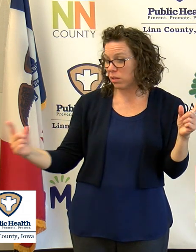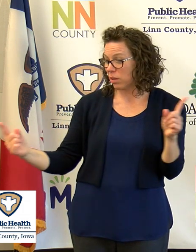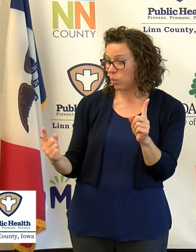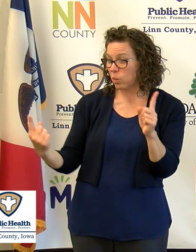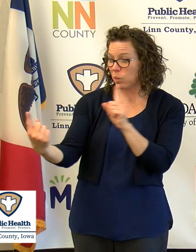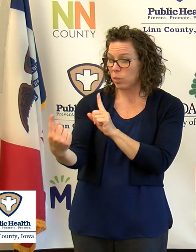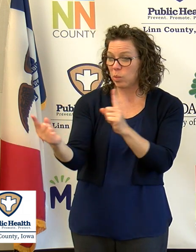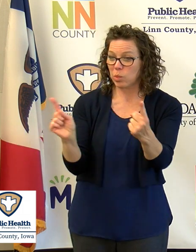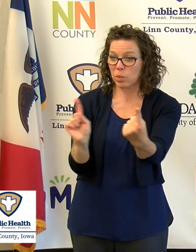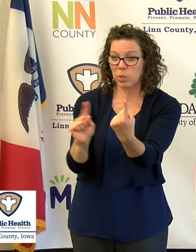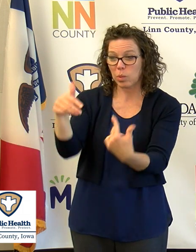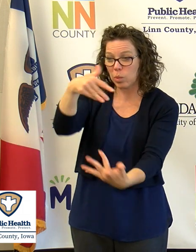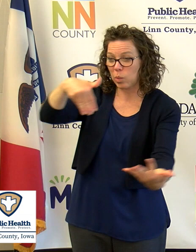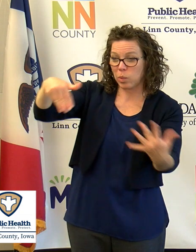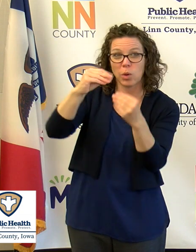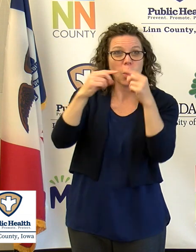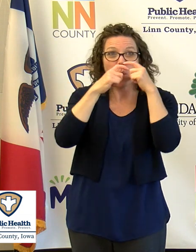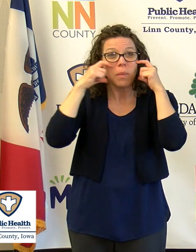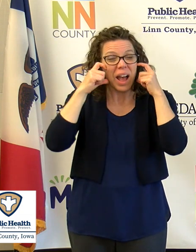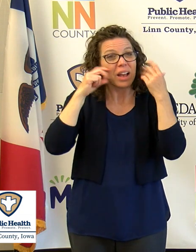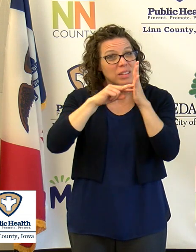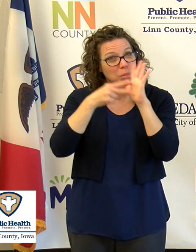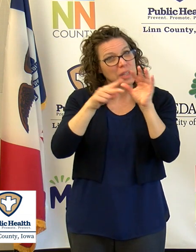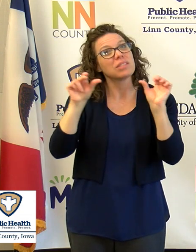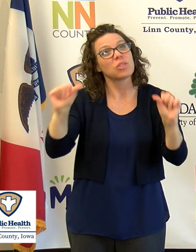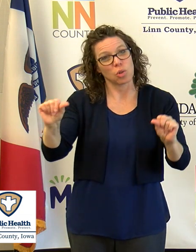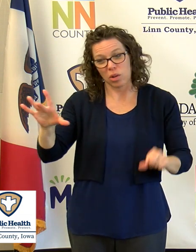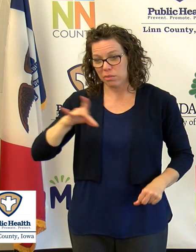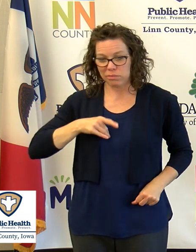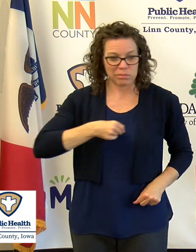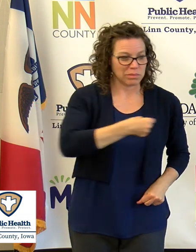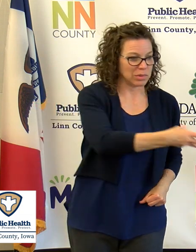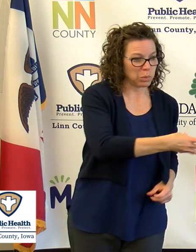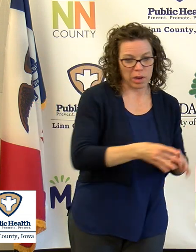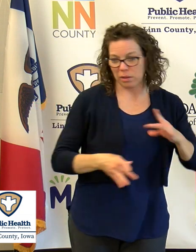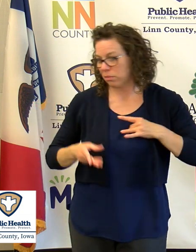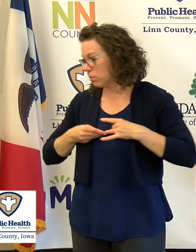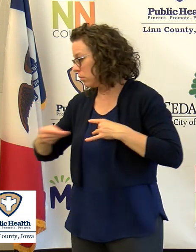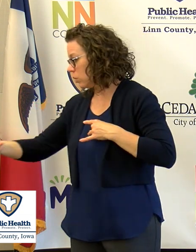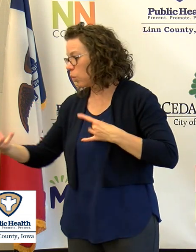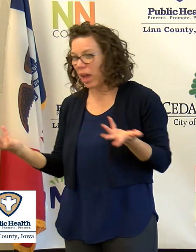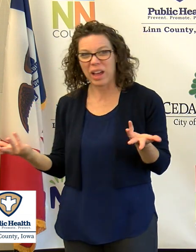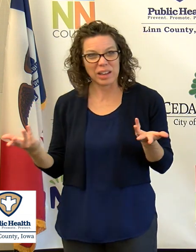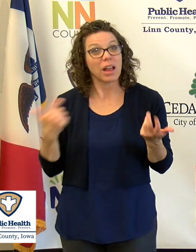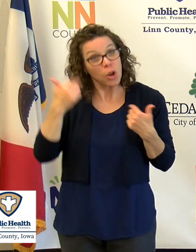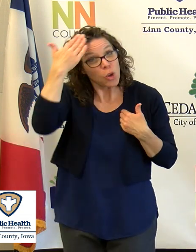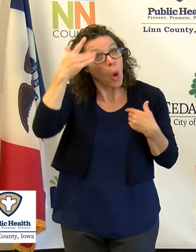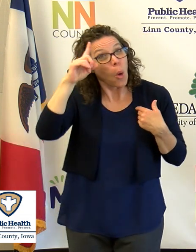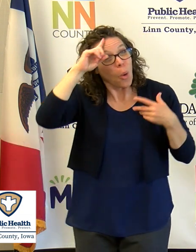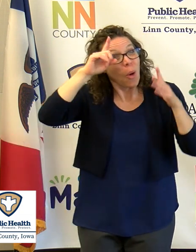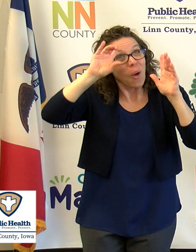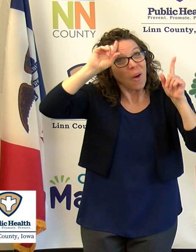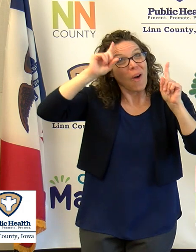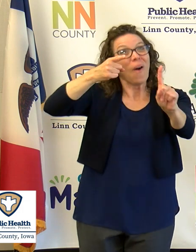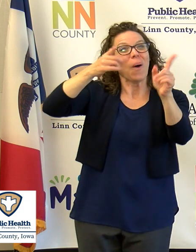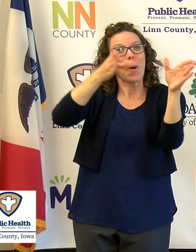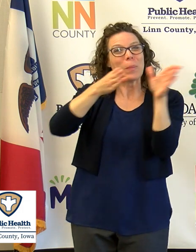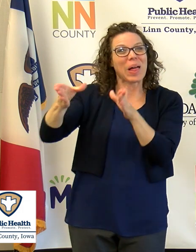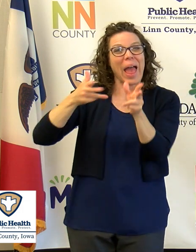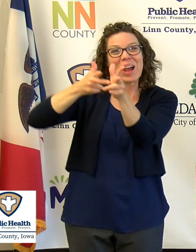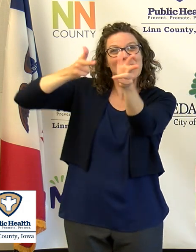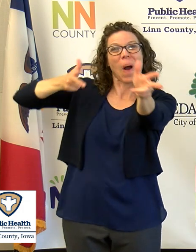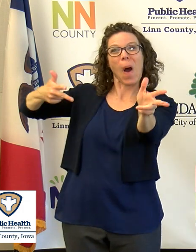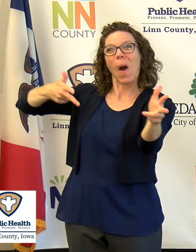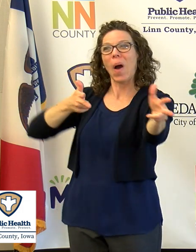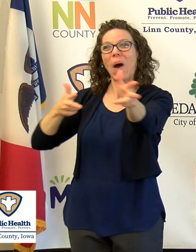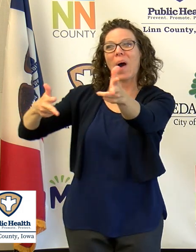and we now have the opportunity to spread infection despite wanting to do what was right. We now have the opportunity to